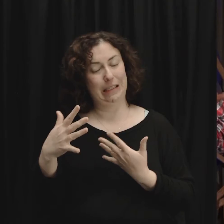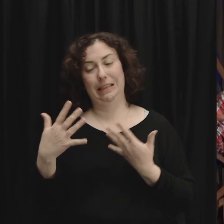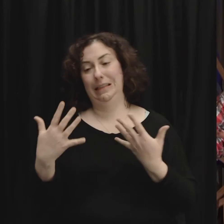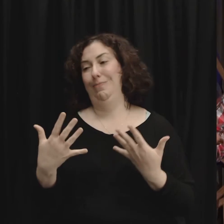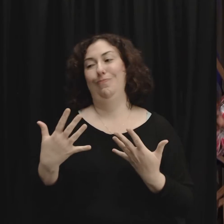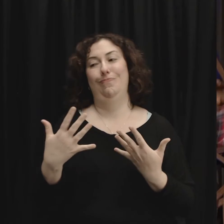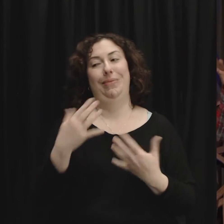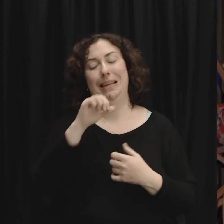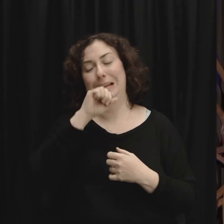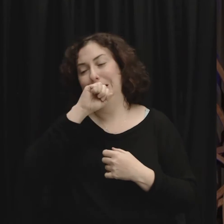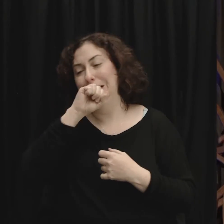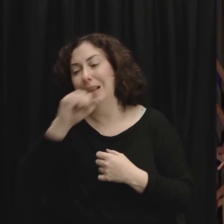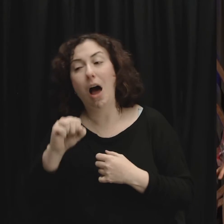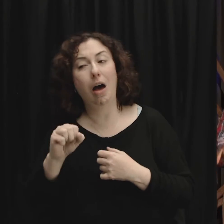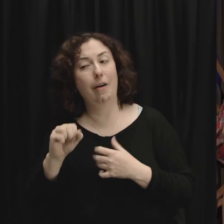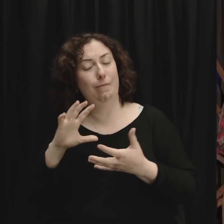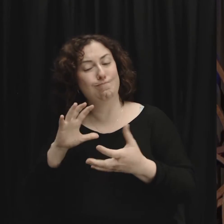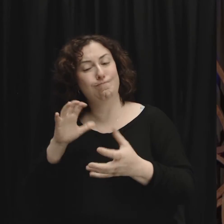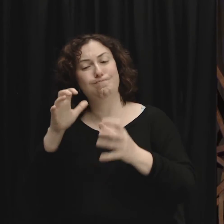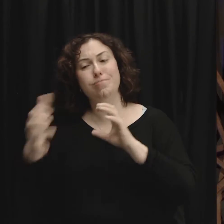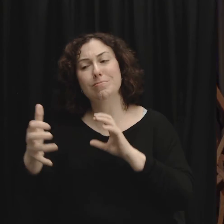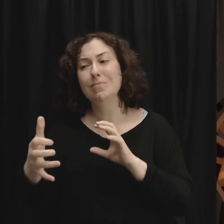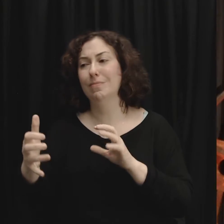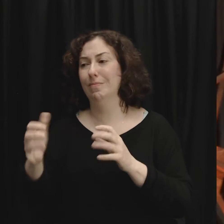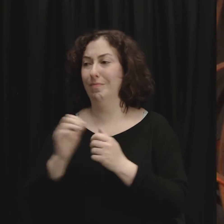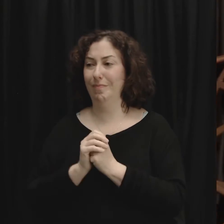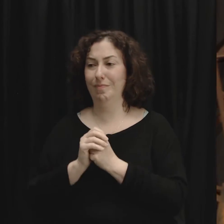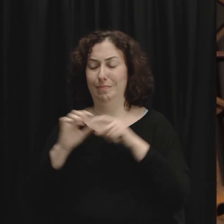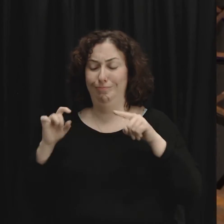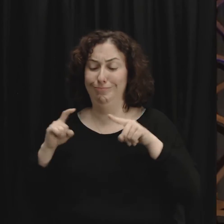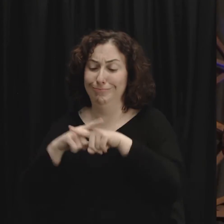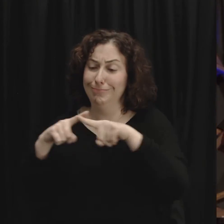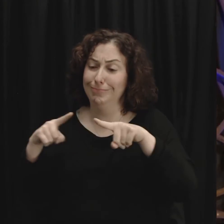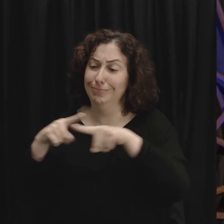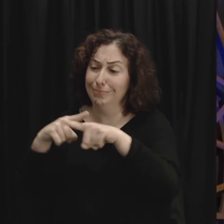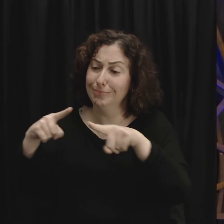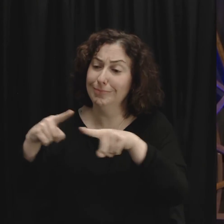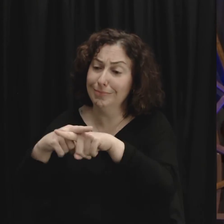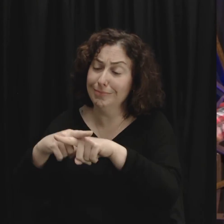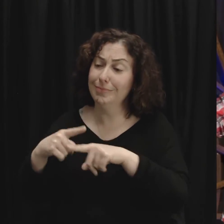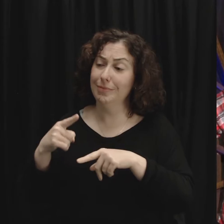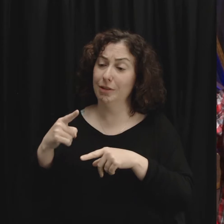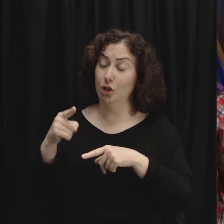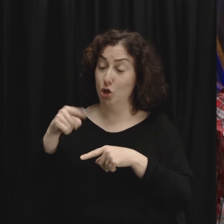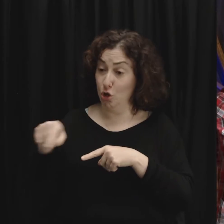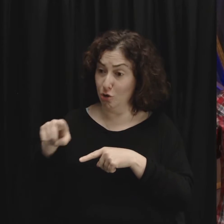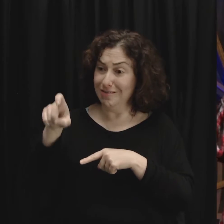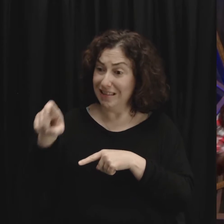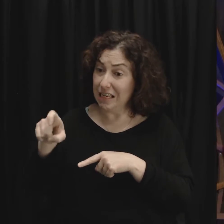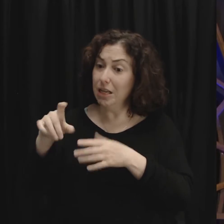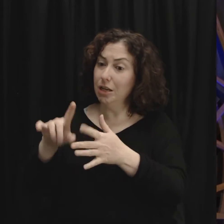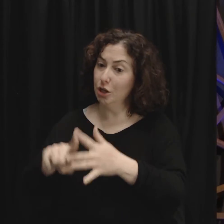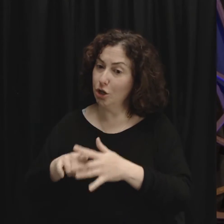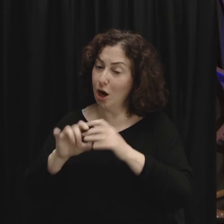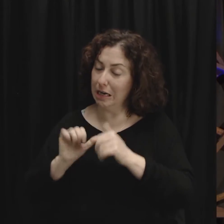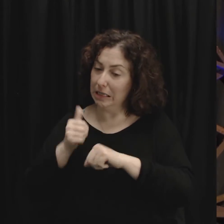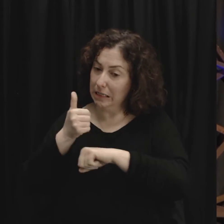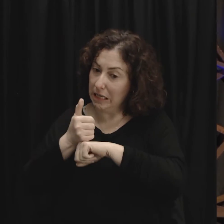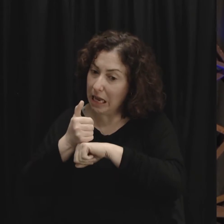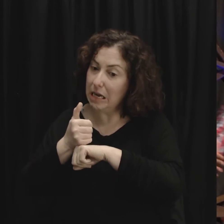thrives on moving from one drama to the next to the next either you need to start setting some healthy boundaries in your life where you tell these people